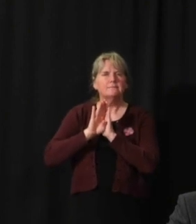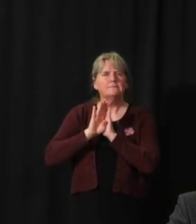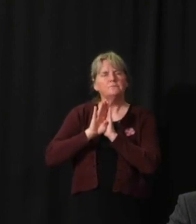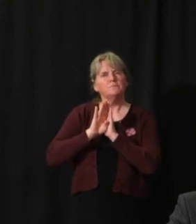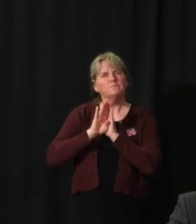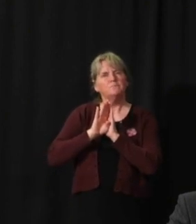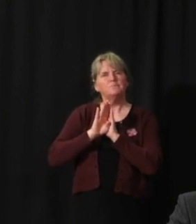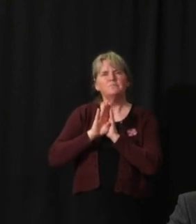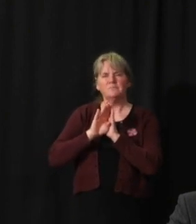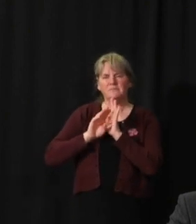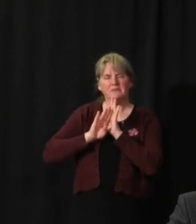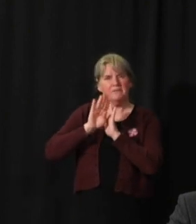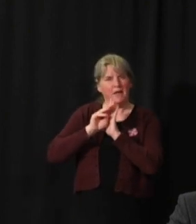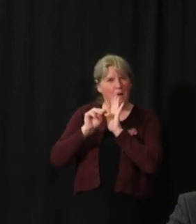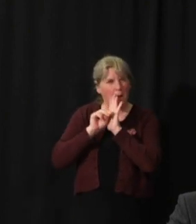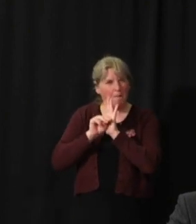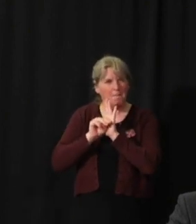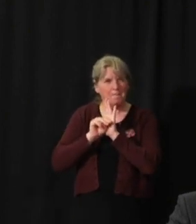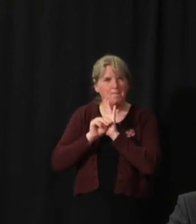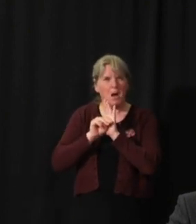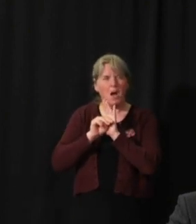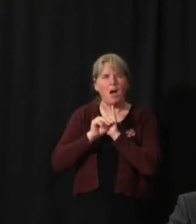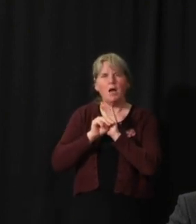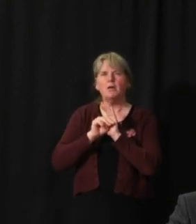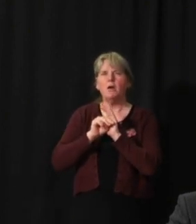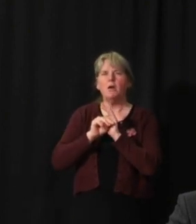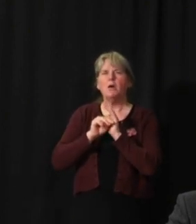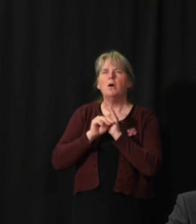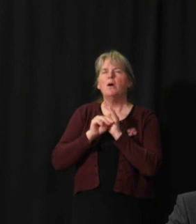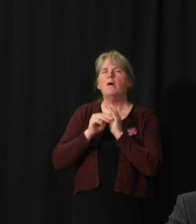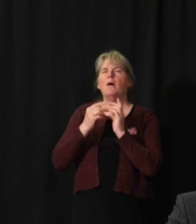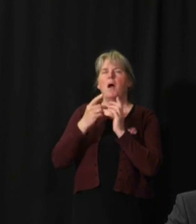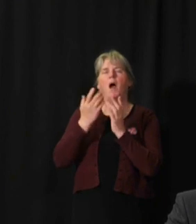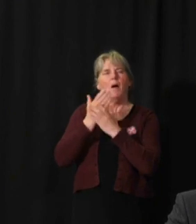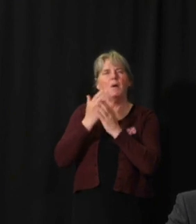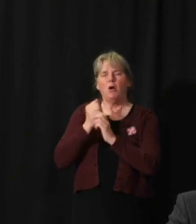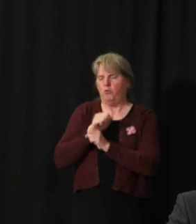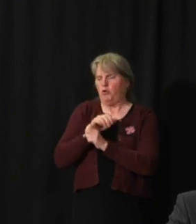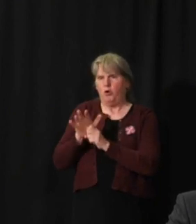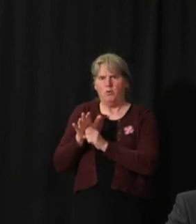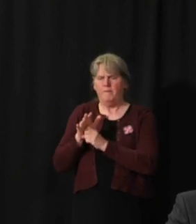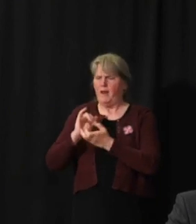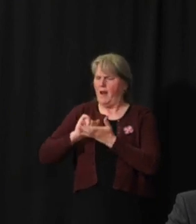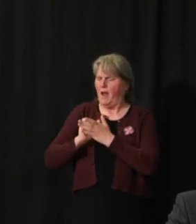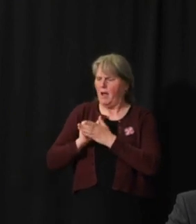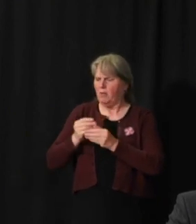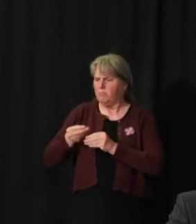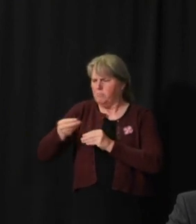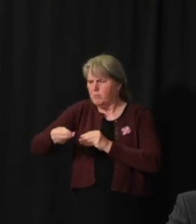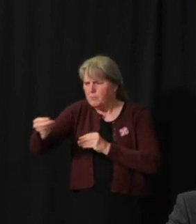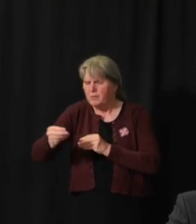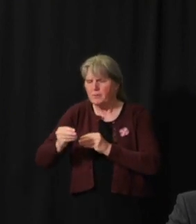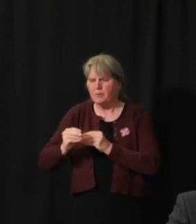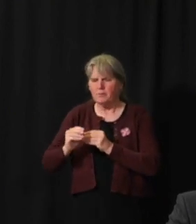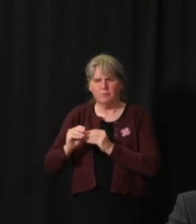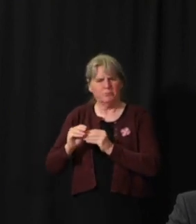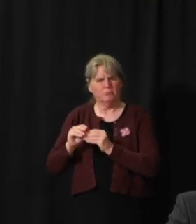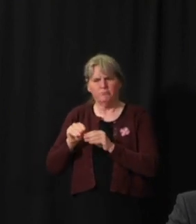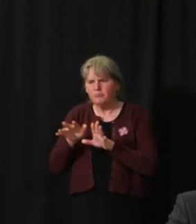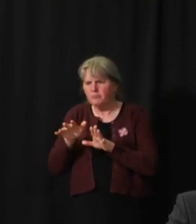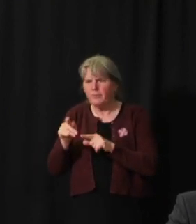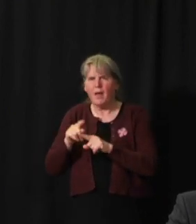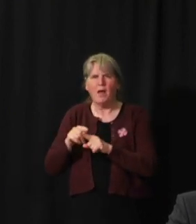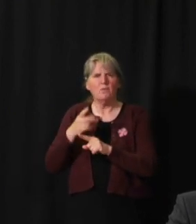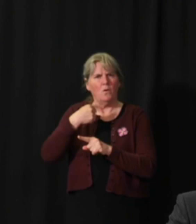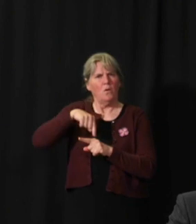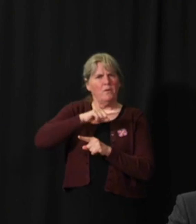build models based on what we know about COVID and COVID transmission, then we can get to a better place. I hope to